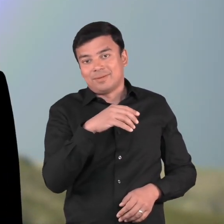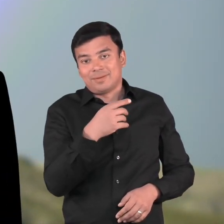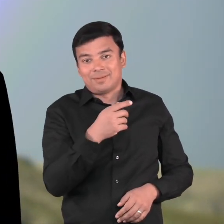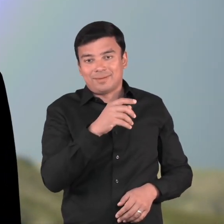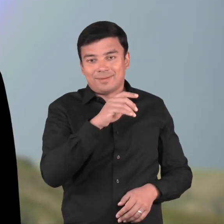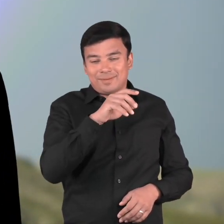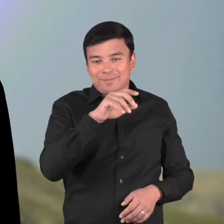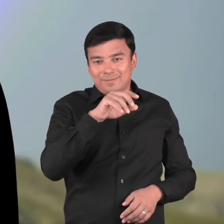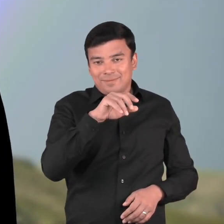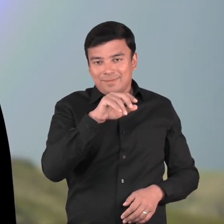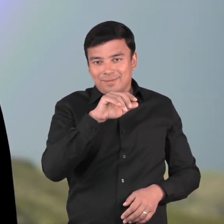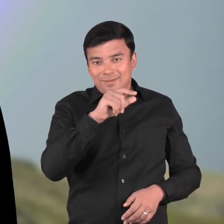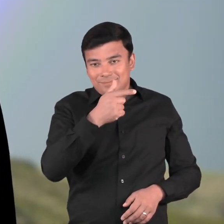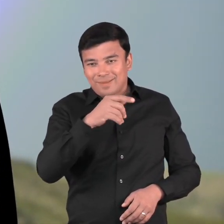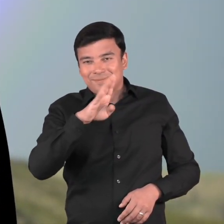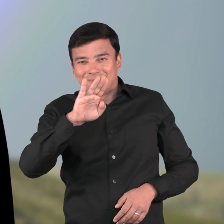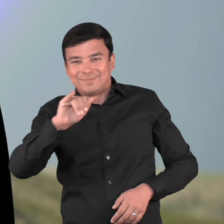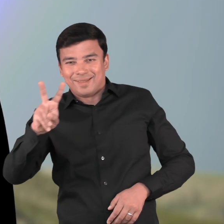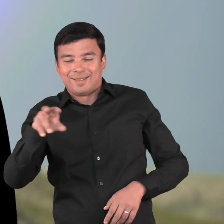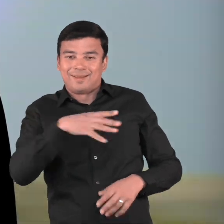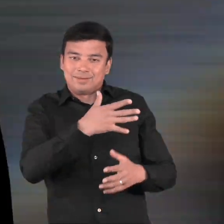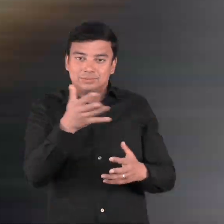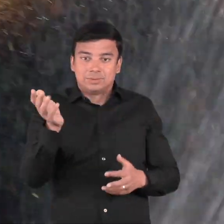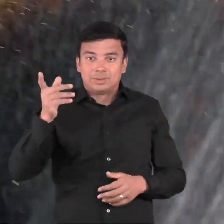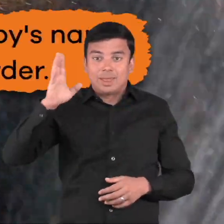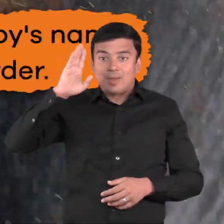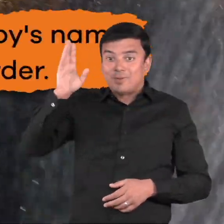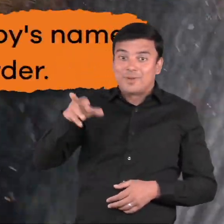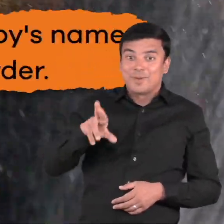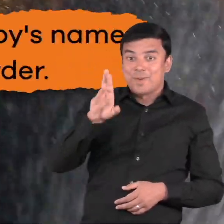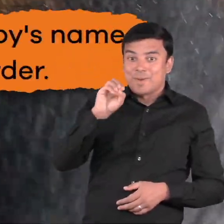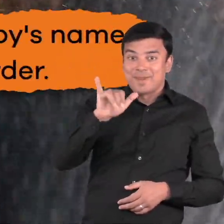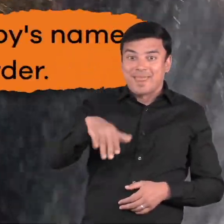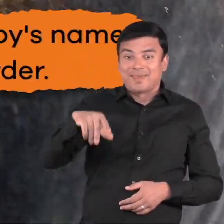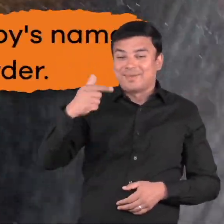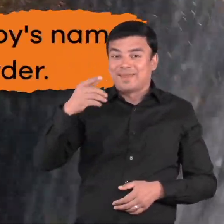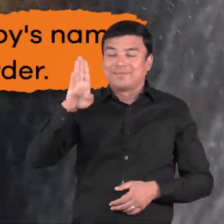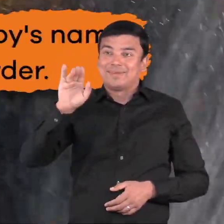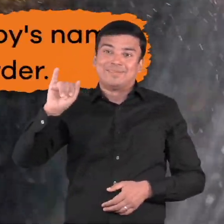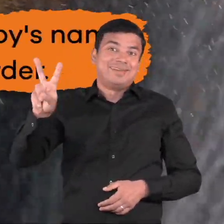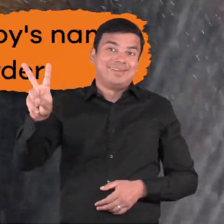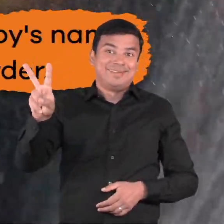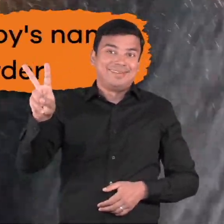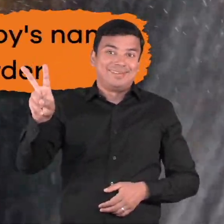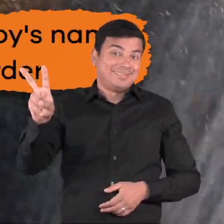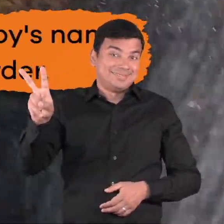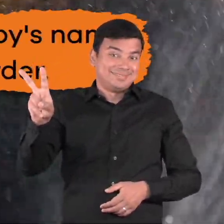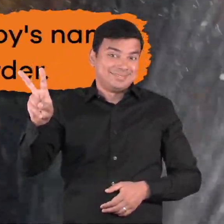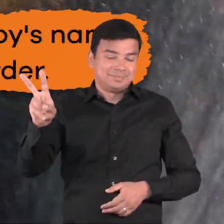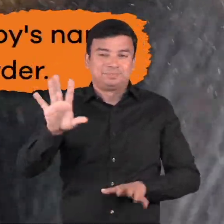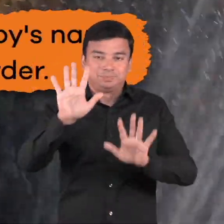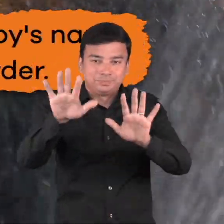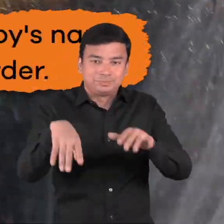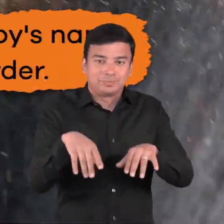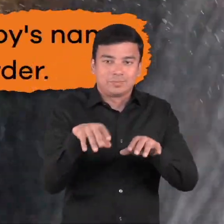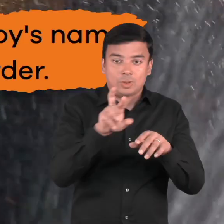you say, Hi, Roy G. Biv? Let's take each letter of Roy's name to create rainbow